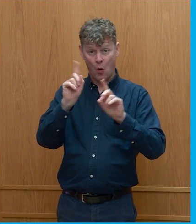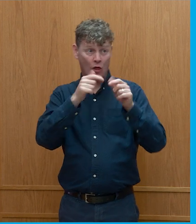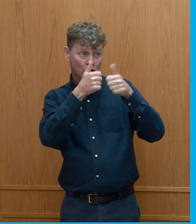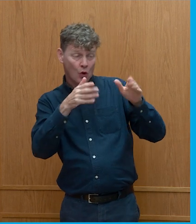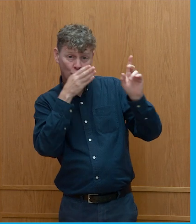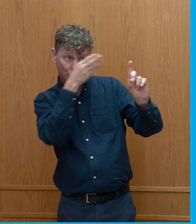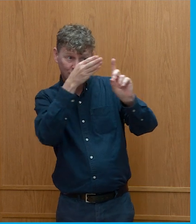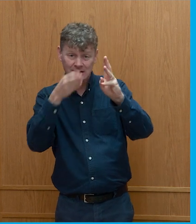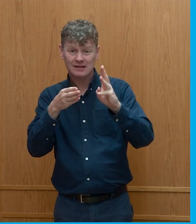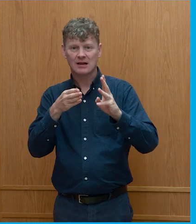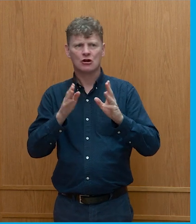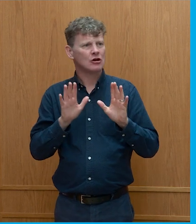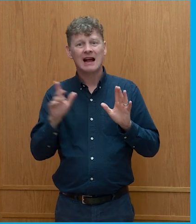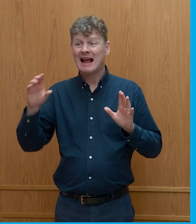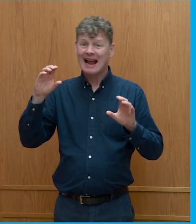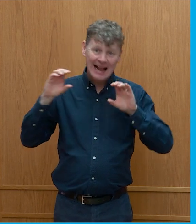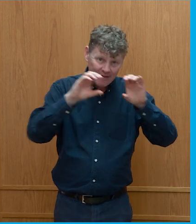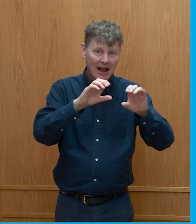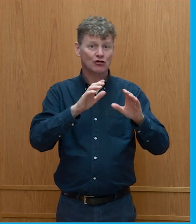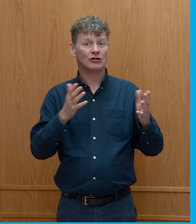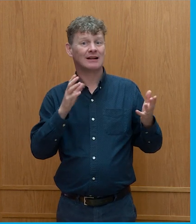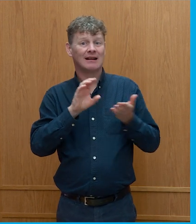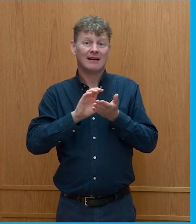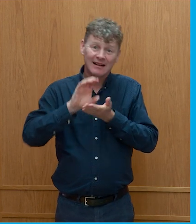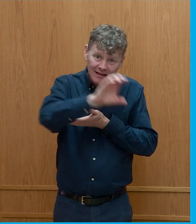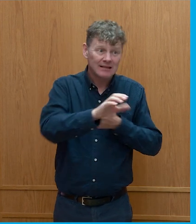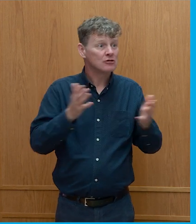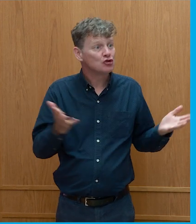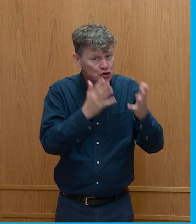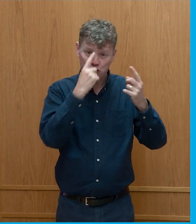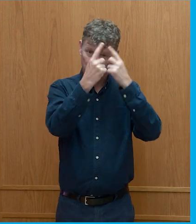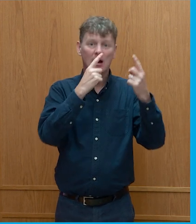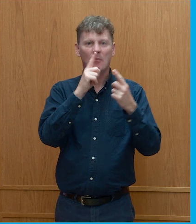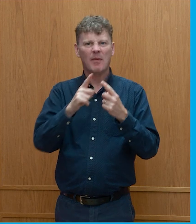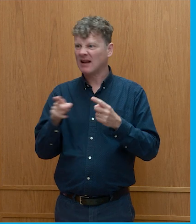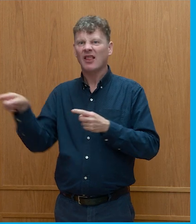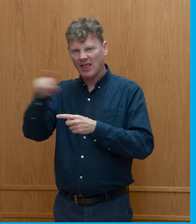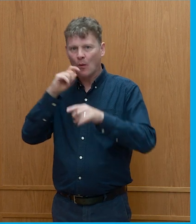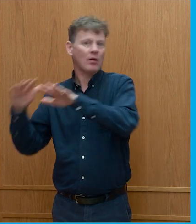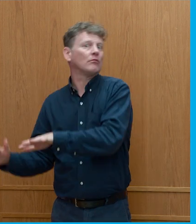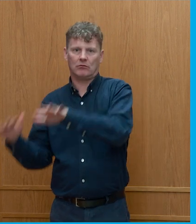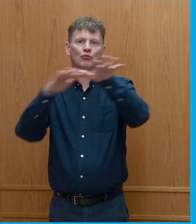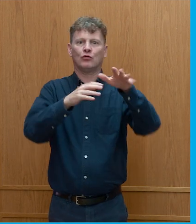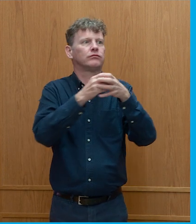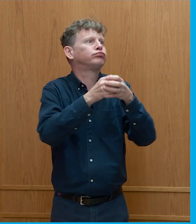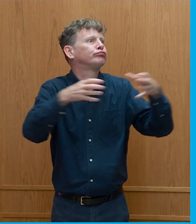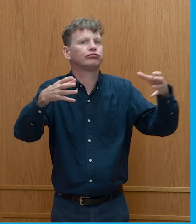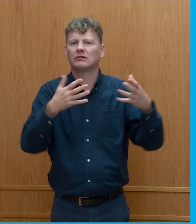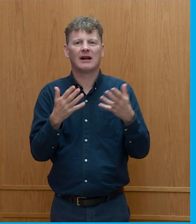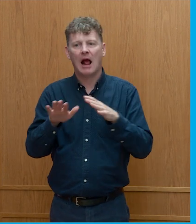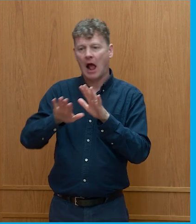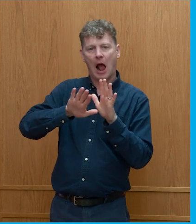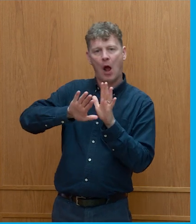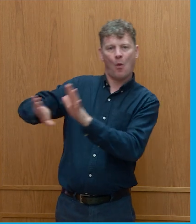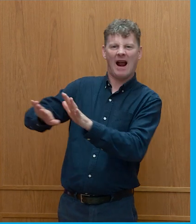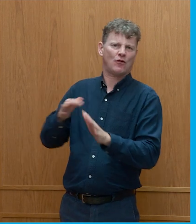that drive innovation and investment, it also gets you off the hook because you're going to be moving into areas that are growing at rapid rates and away from those where